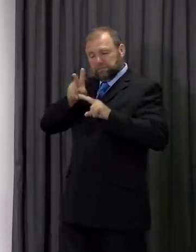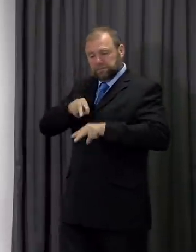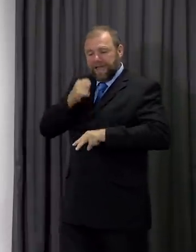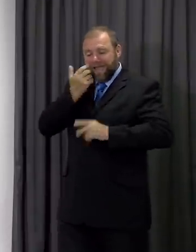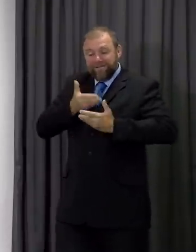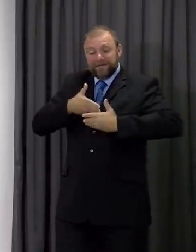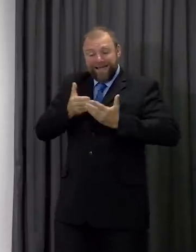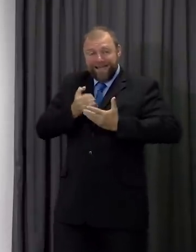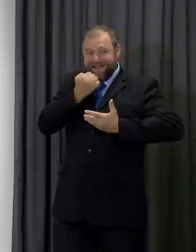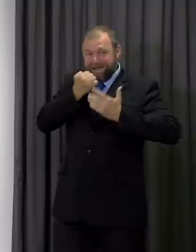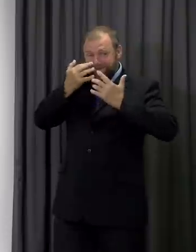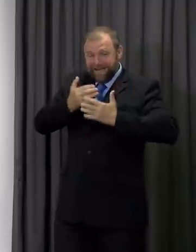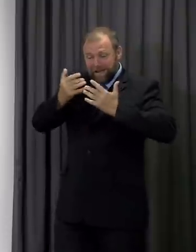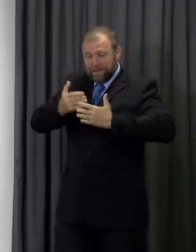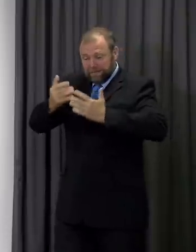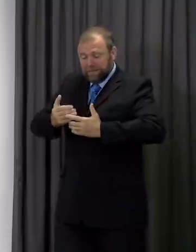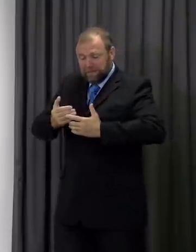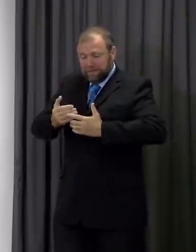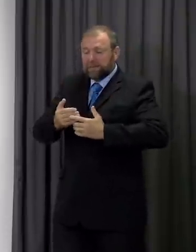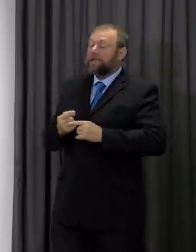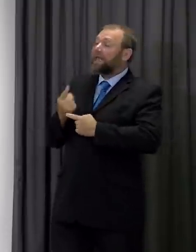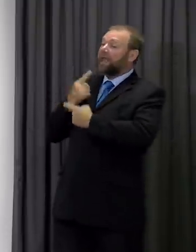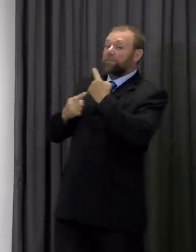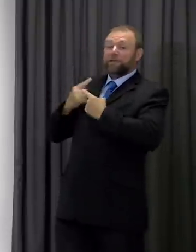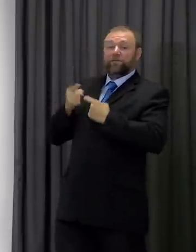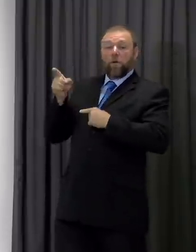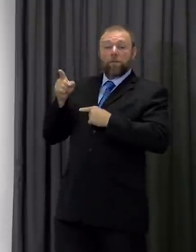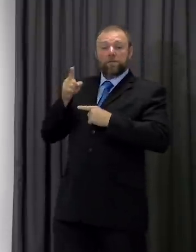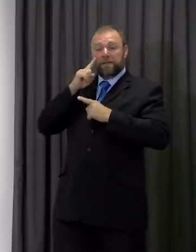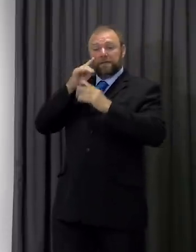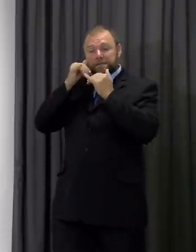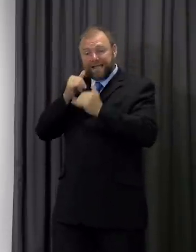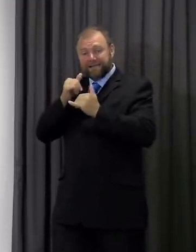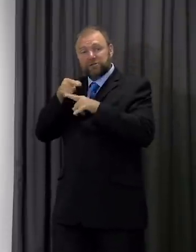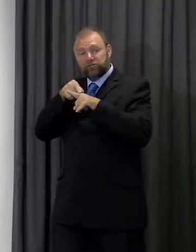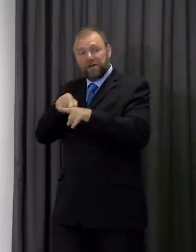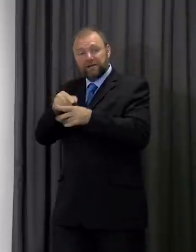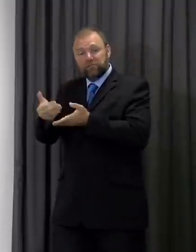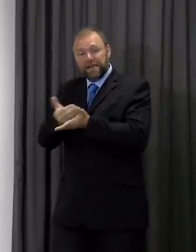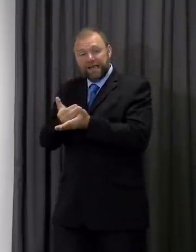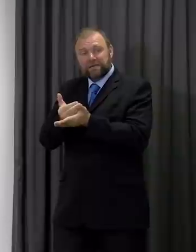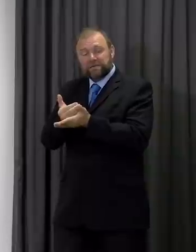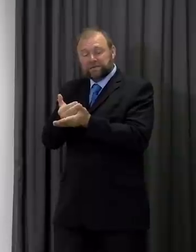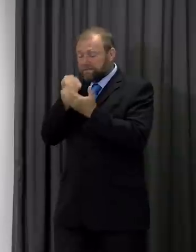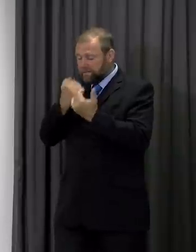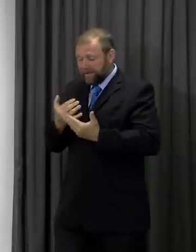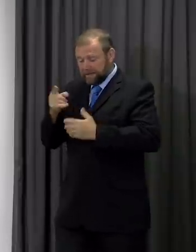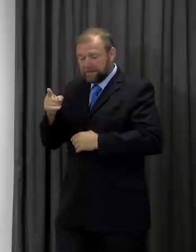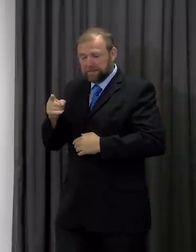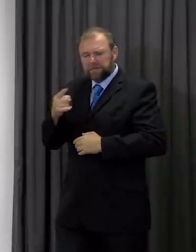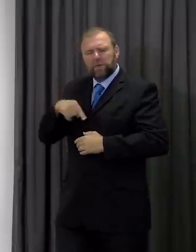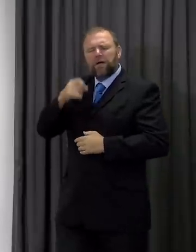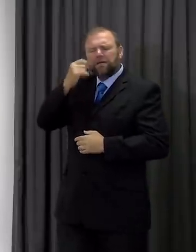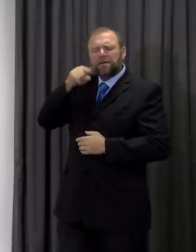the intelligence we get from our test trace protect service about how the infection is being spread and whether we can understand those routes of